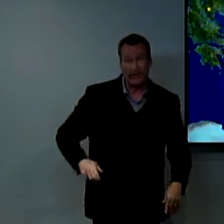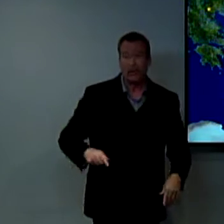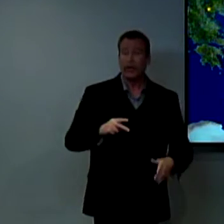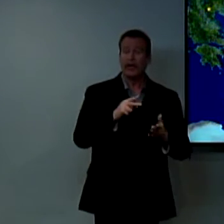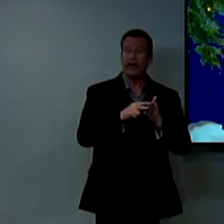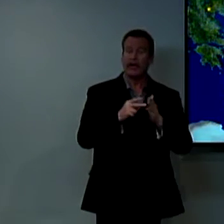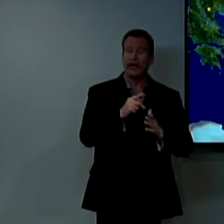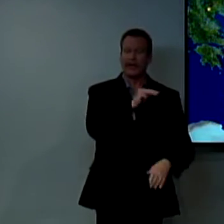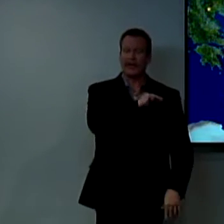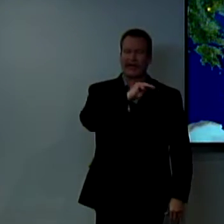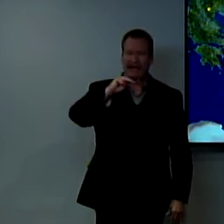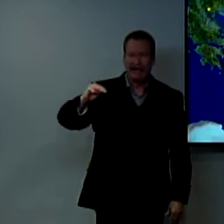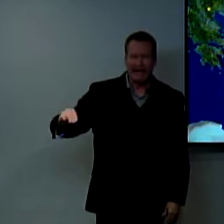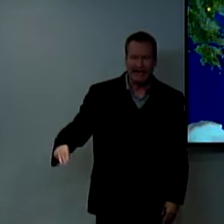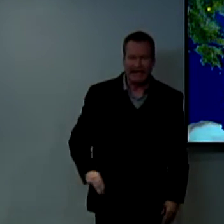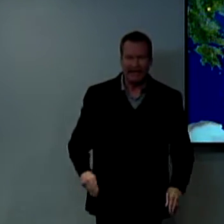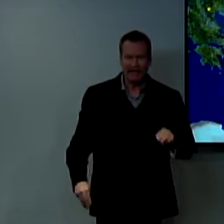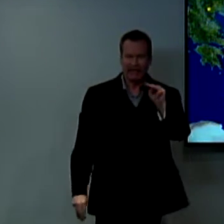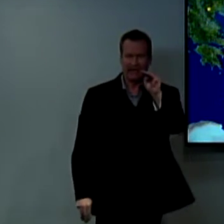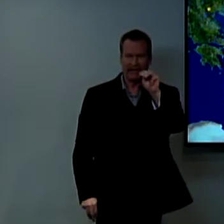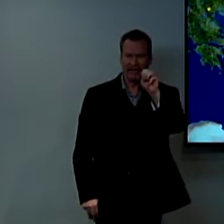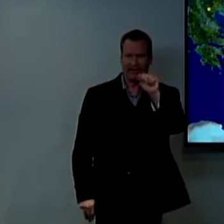and that he was the one that had paid the debt he was the Messiah